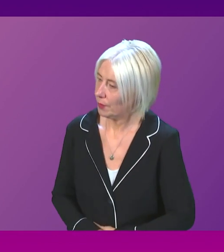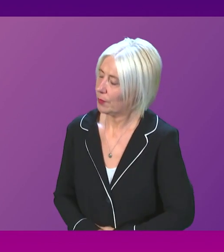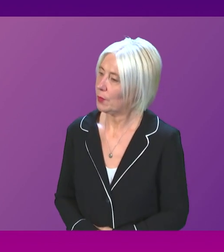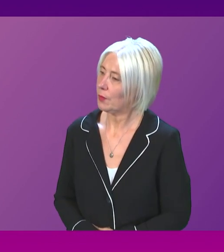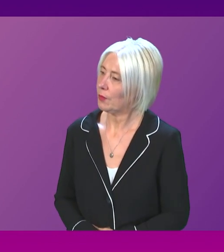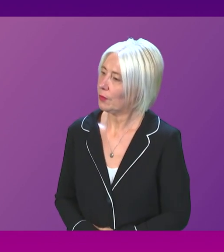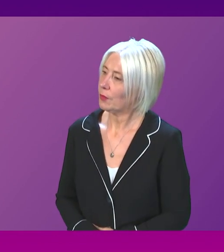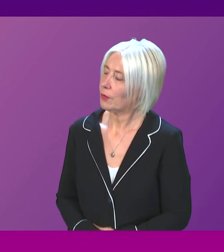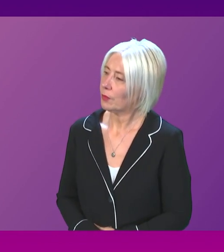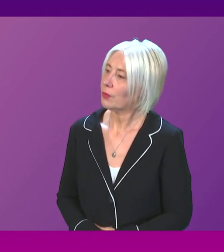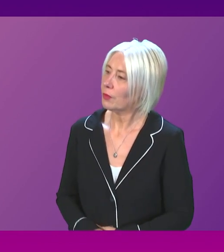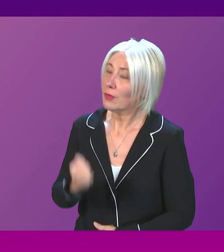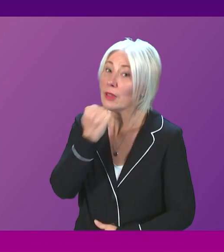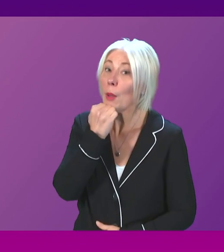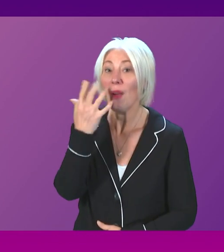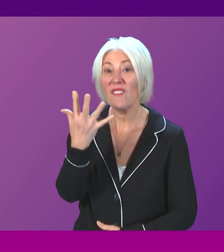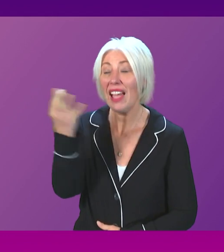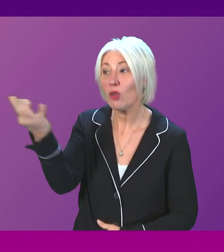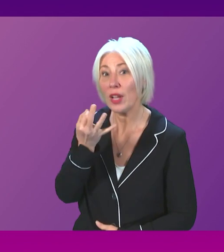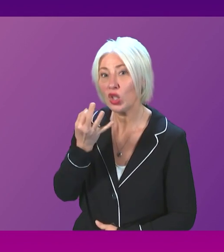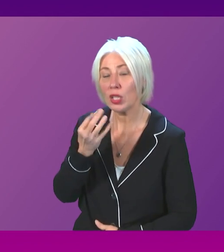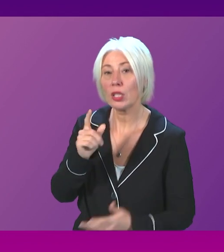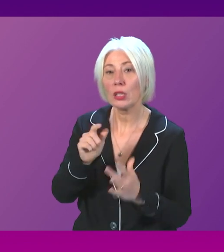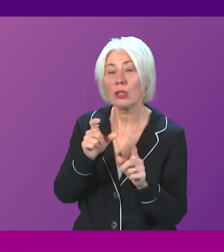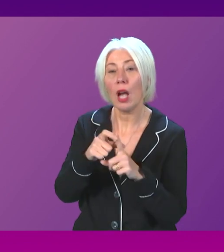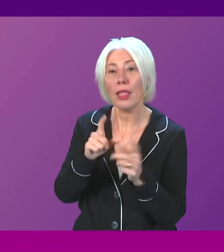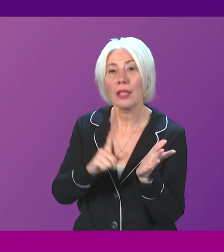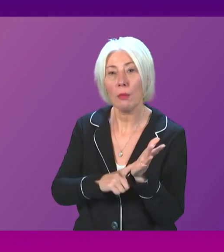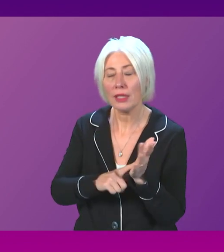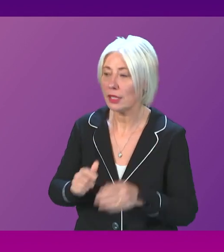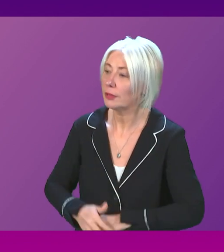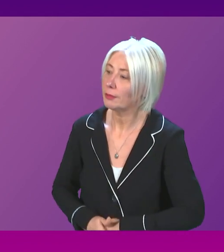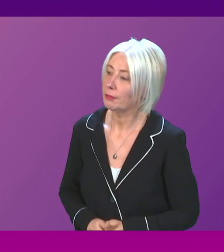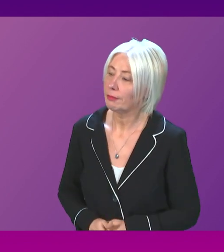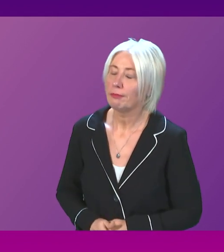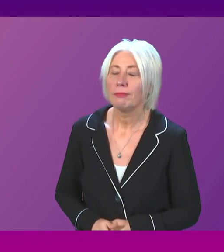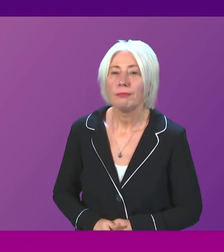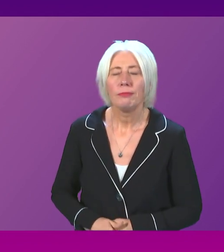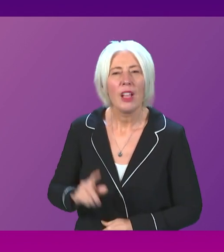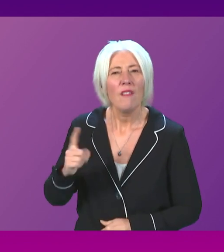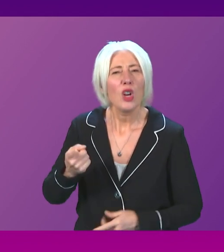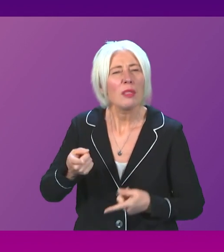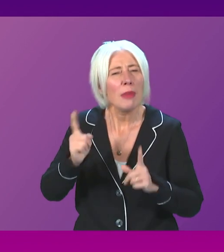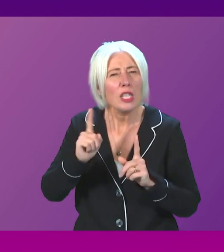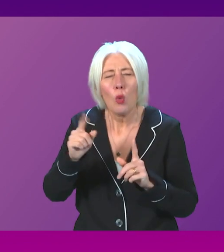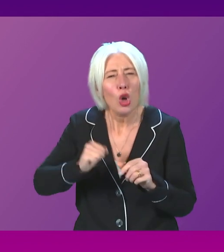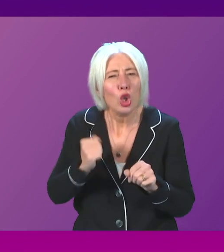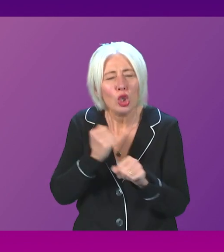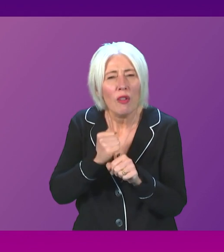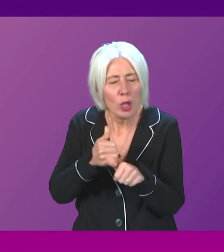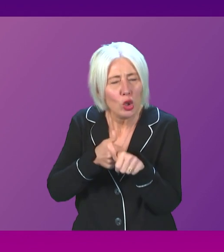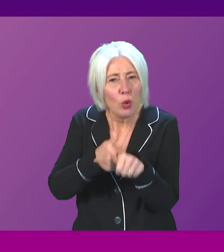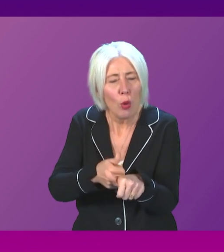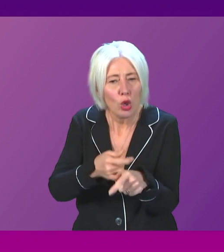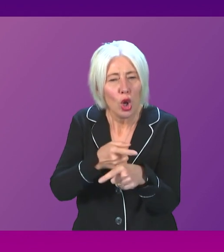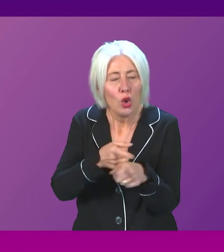You have a minute. Question number five, Douglas Lumsden. To ask the First Minister what support the Scottish Government will make available